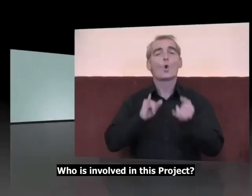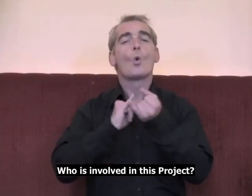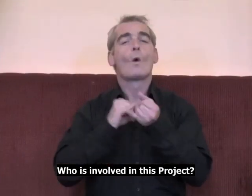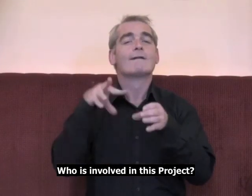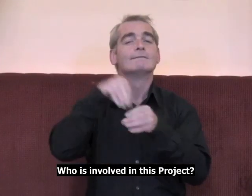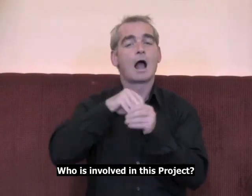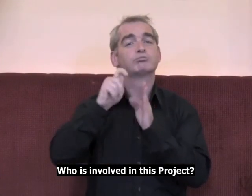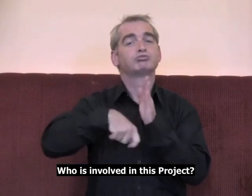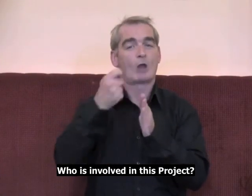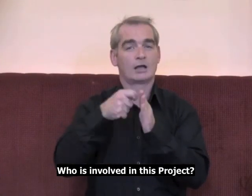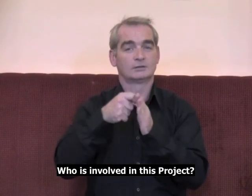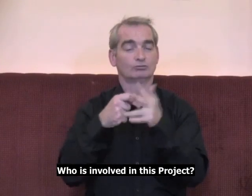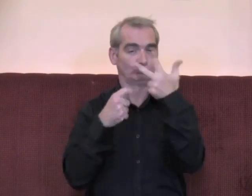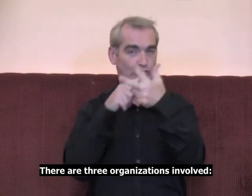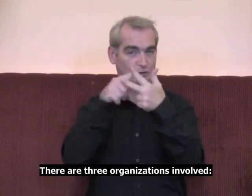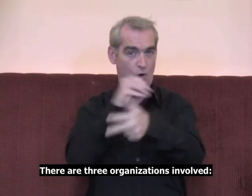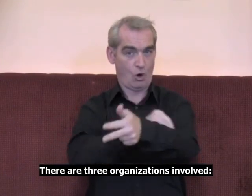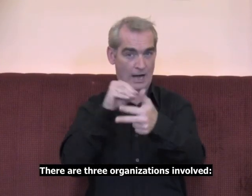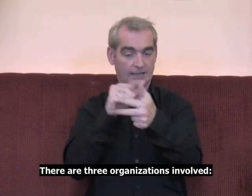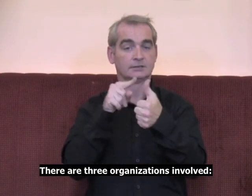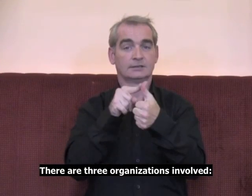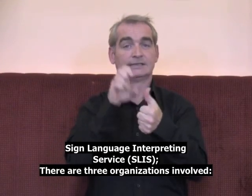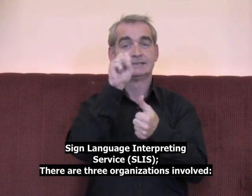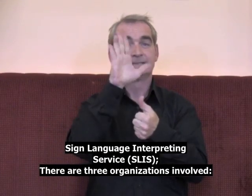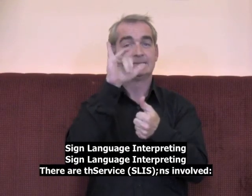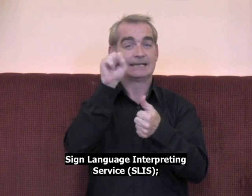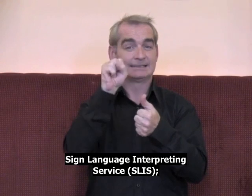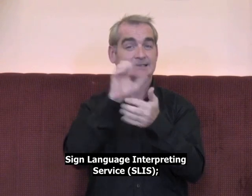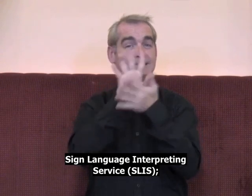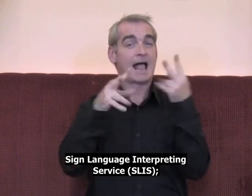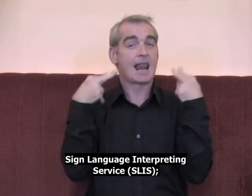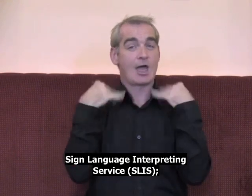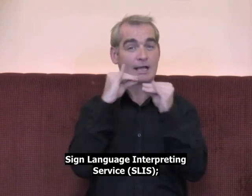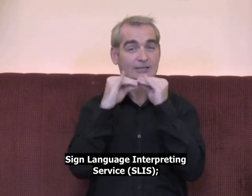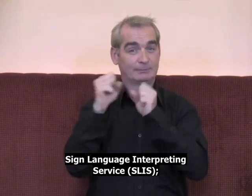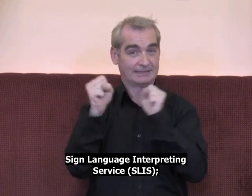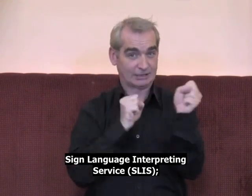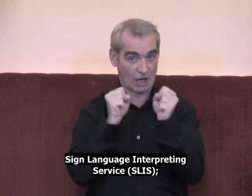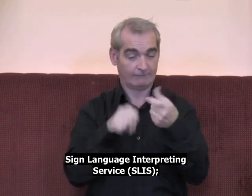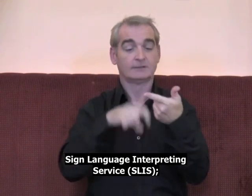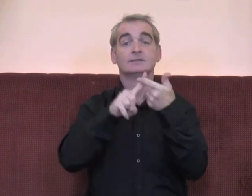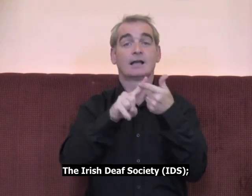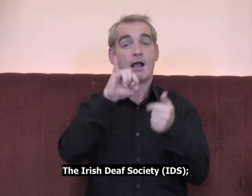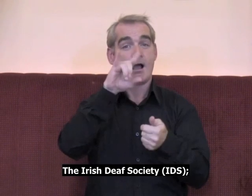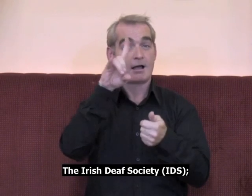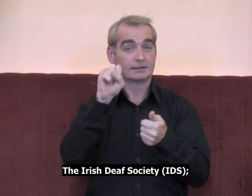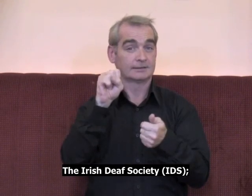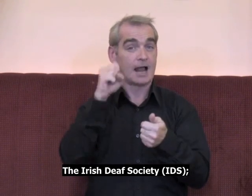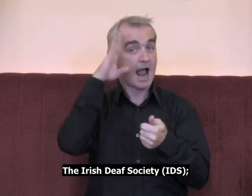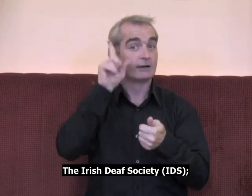Who is involved in this project? There are three organisations involved, Sign Language Interpreting Service, SLIS, the Irish Deaf Society, the